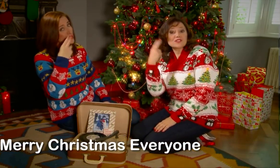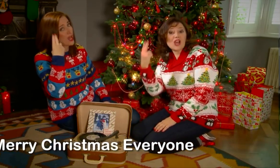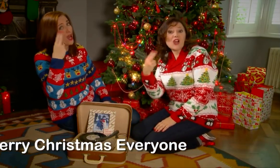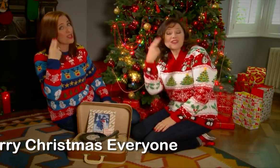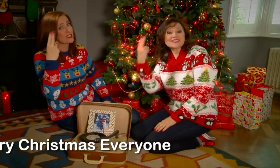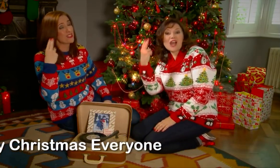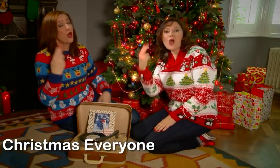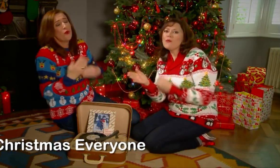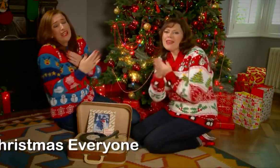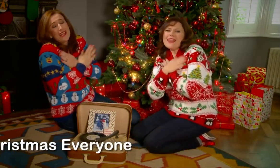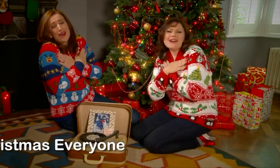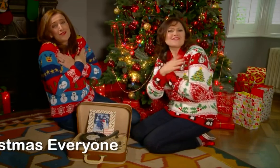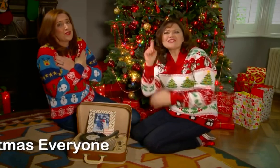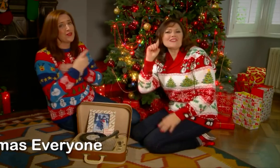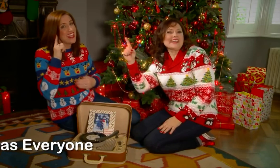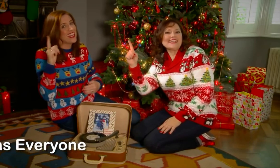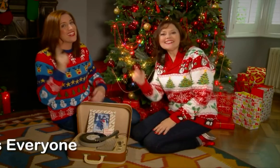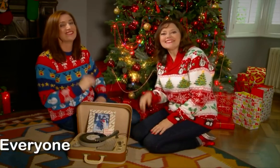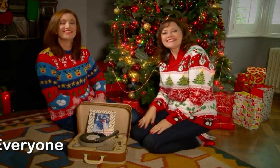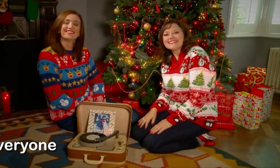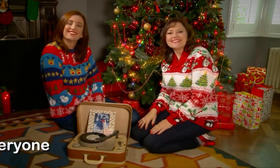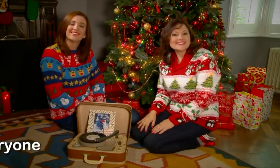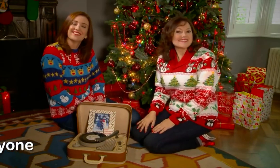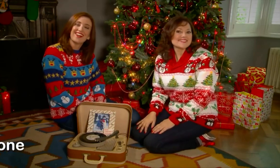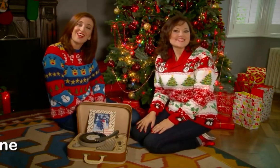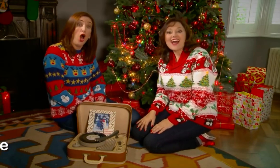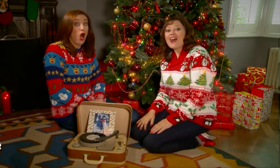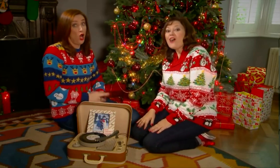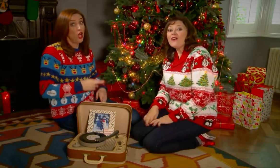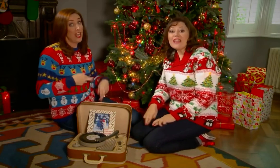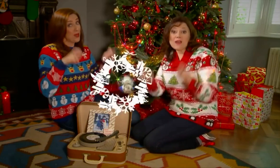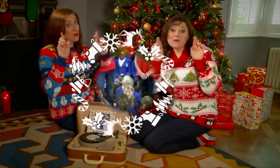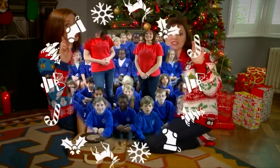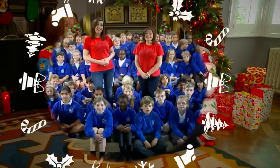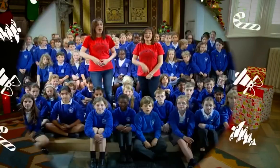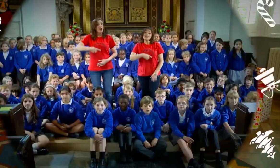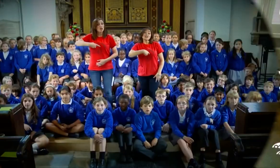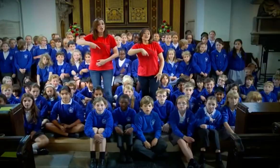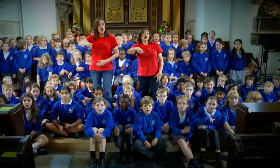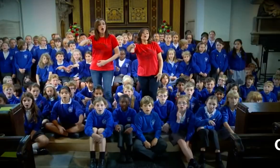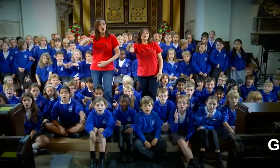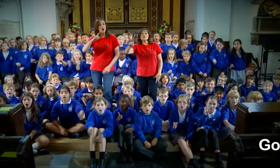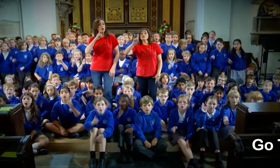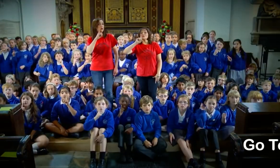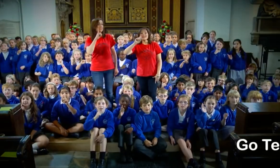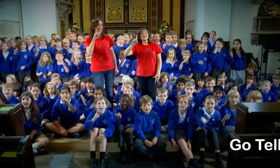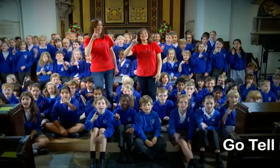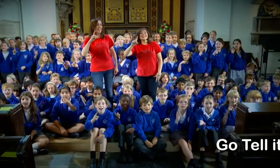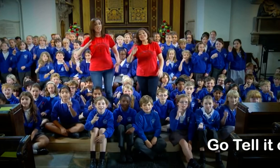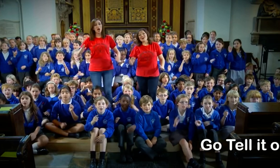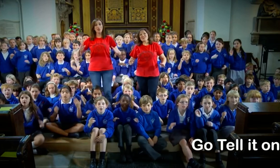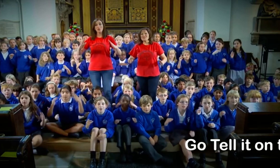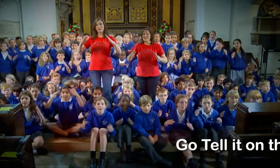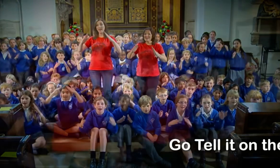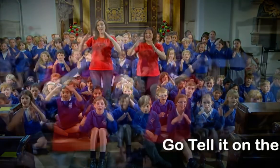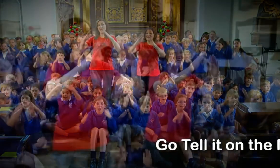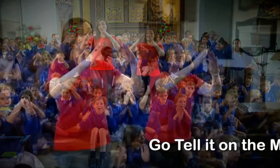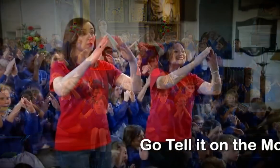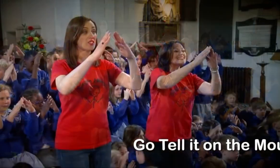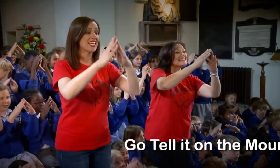songs we love to hear All I wish that goats read it on the mountains